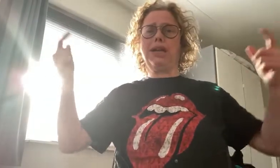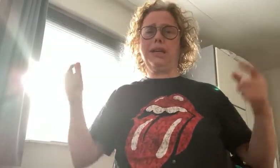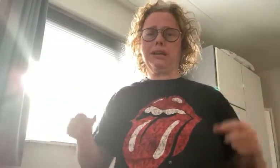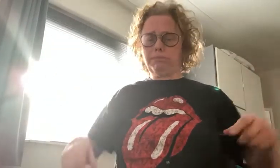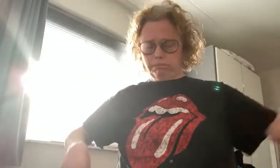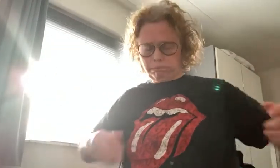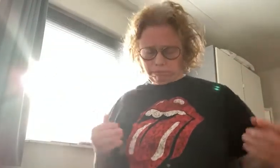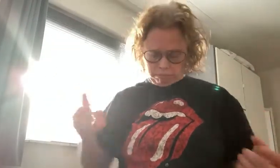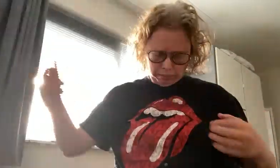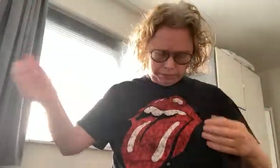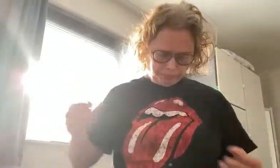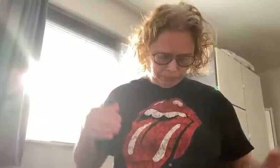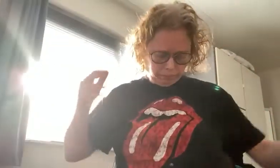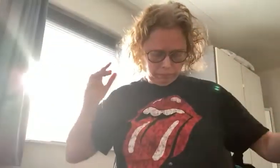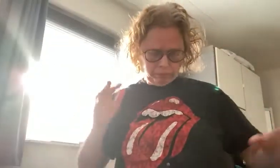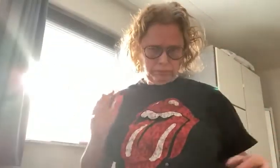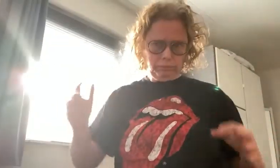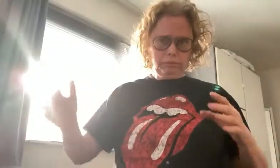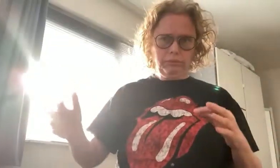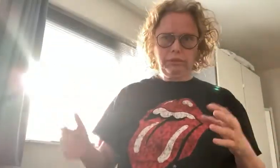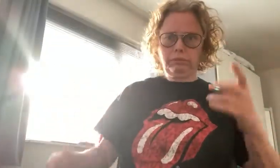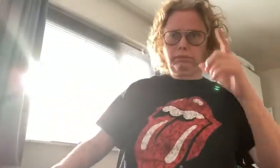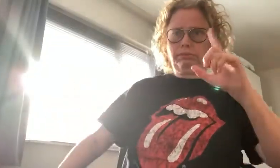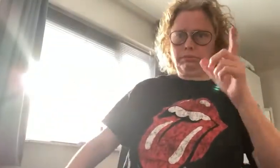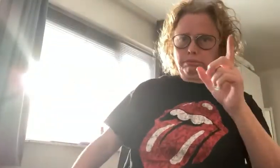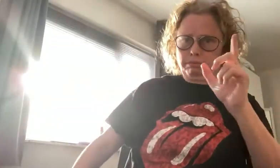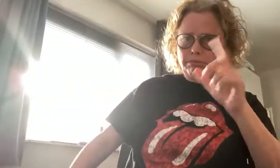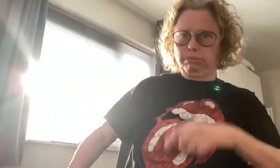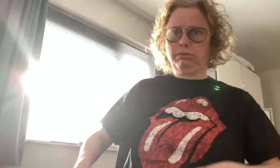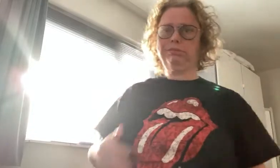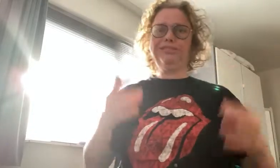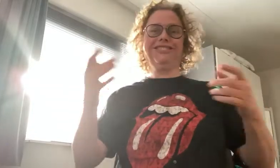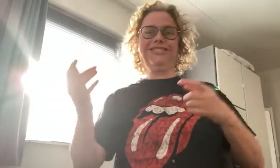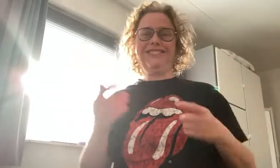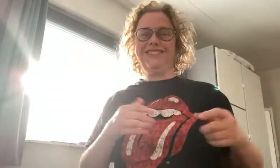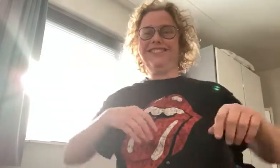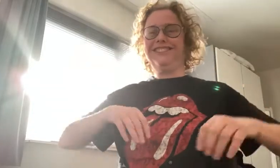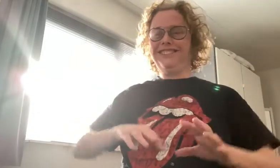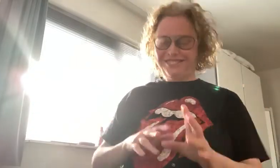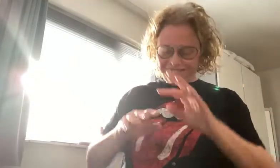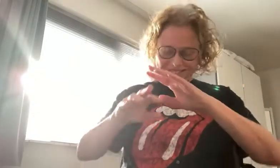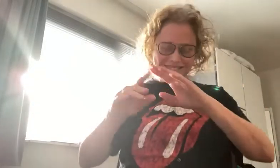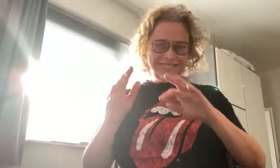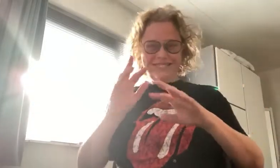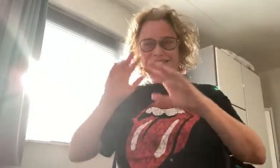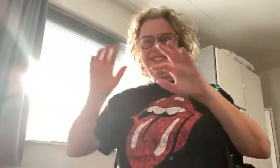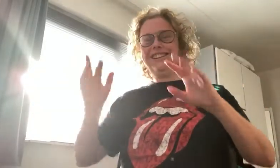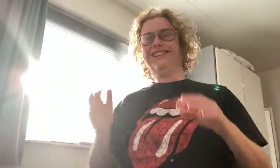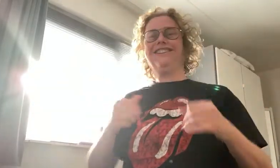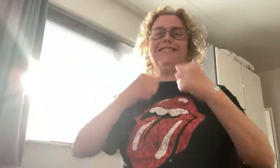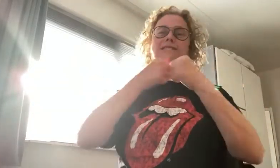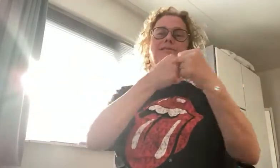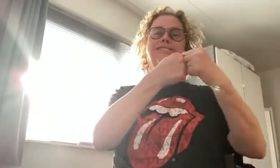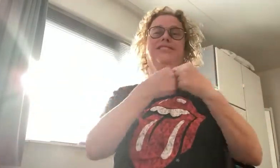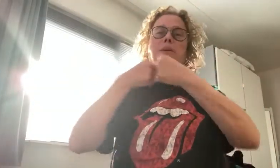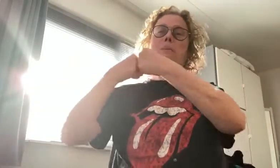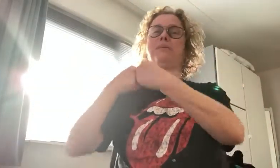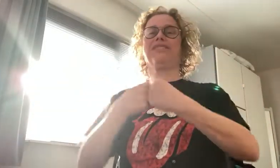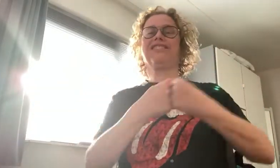hey. at the ground, same whisper and when I saw it was a town for a